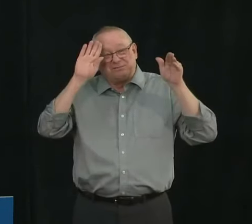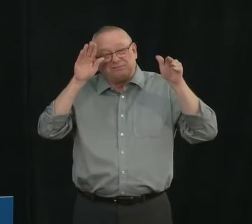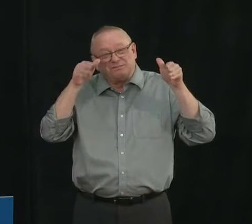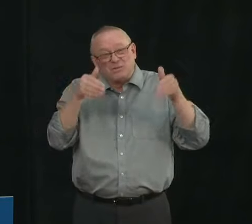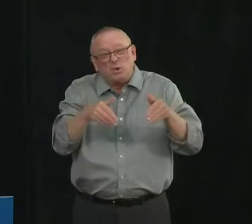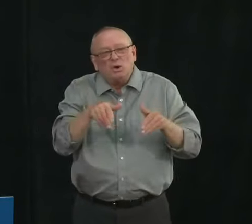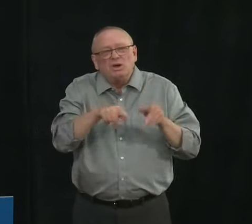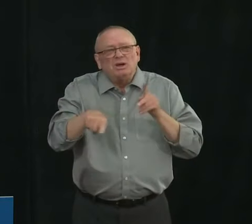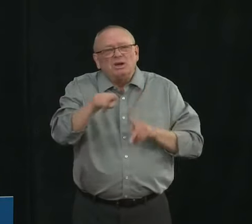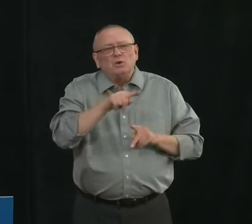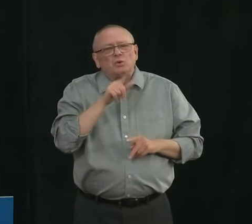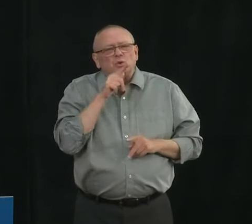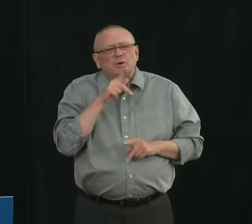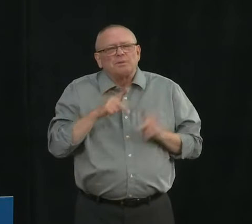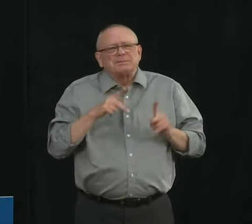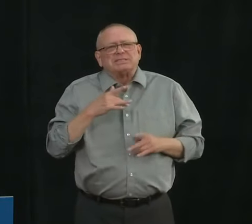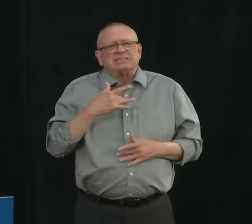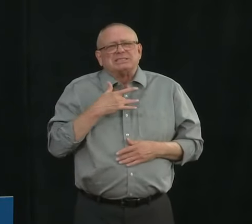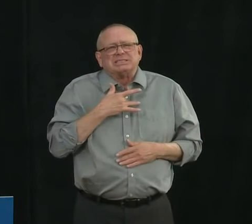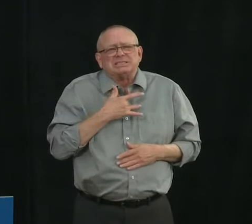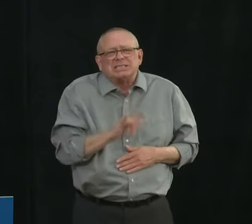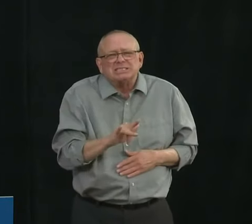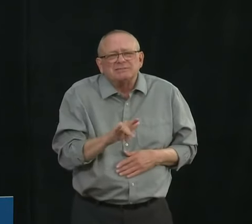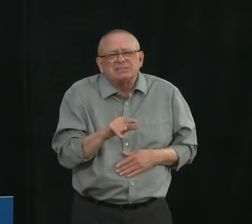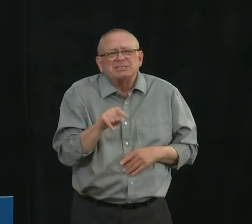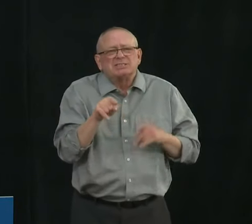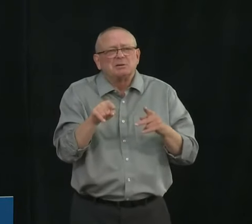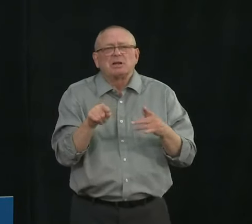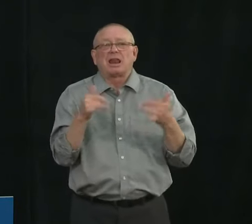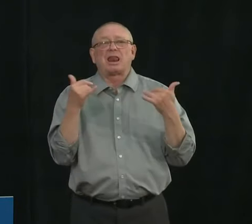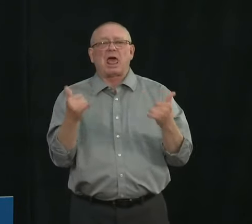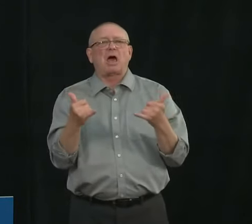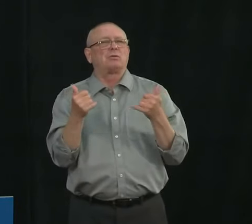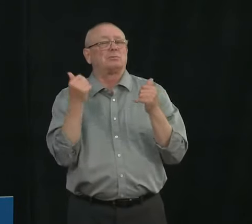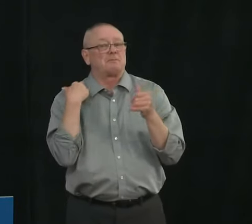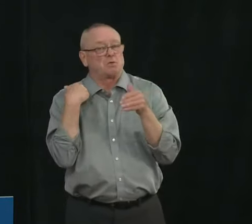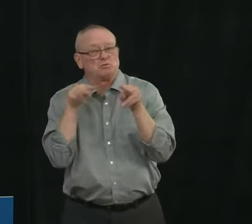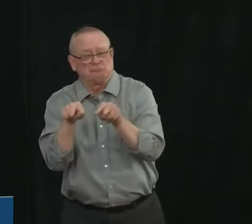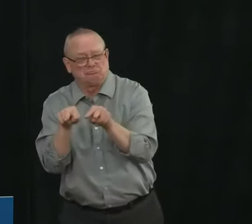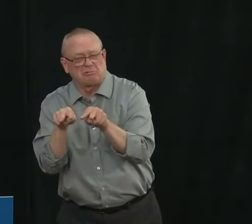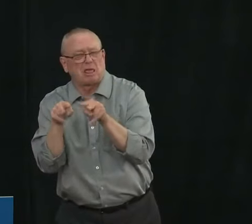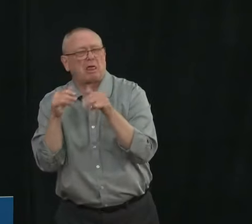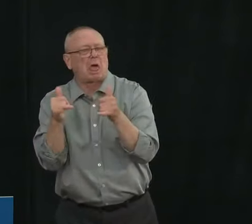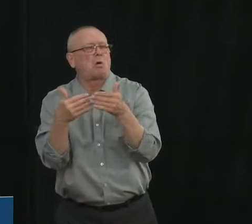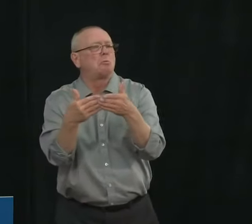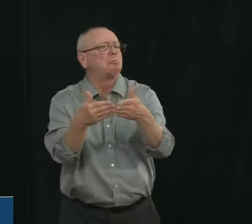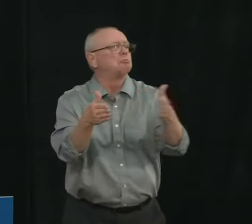really focused on that population surveillance and our ability to take the next few weeks